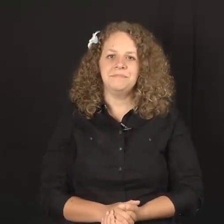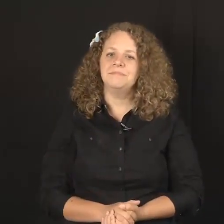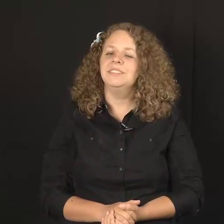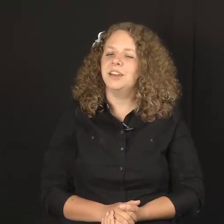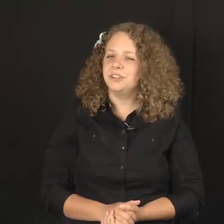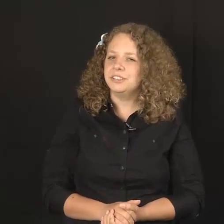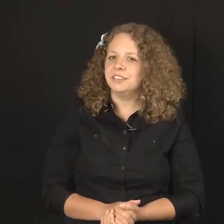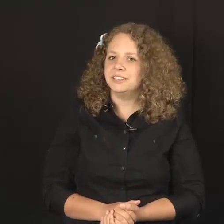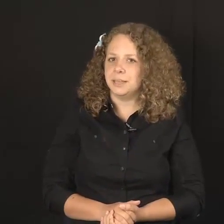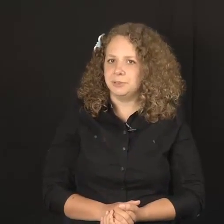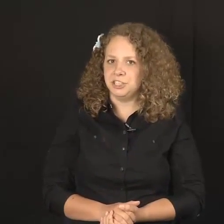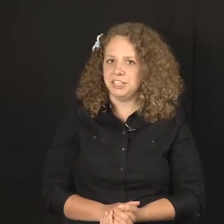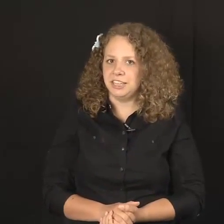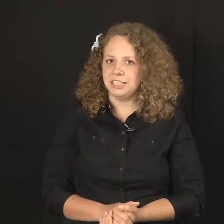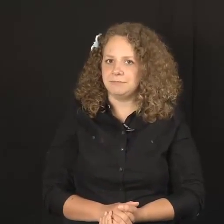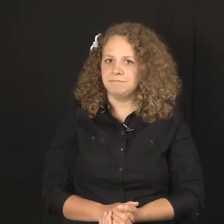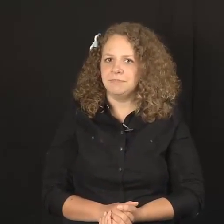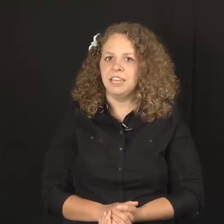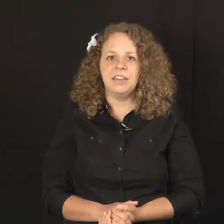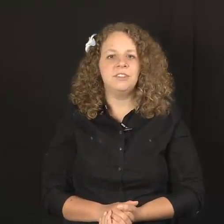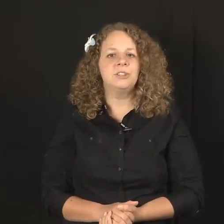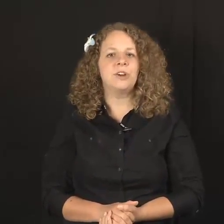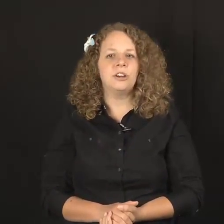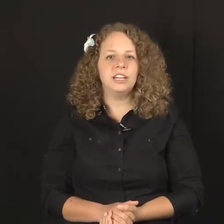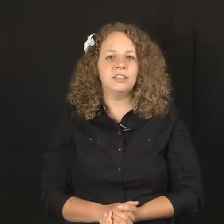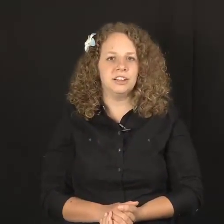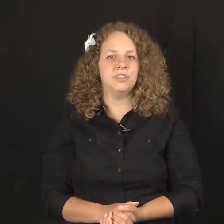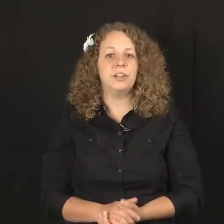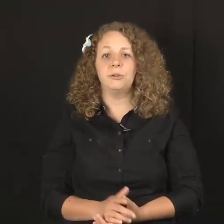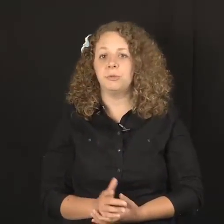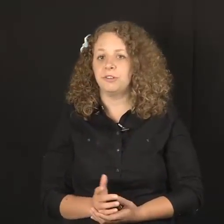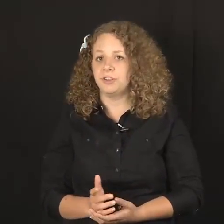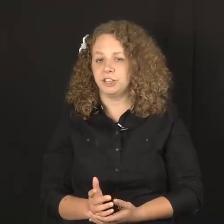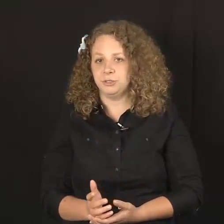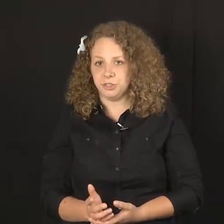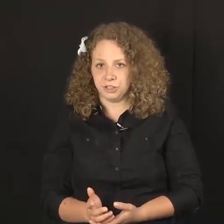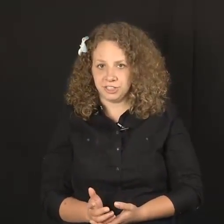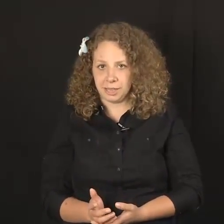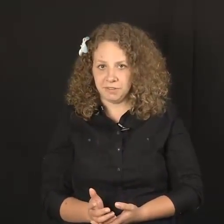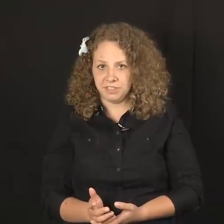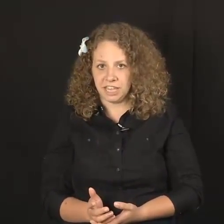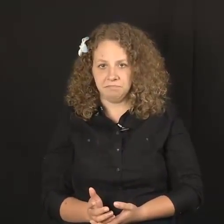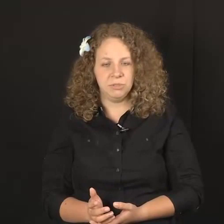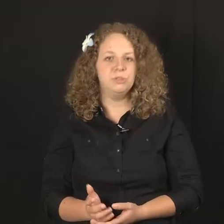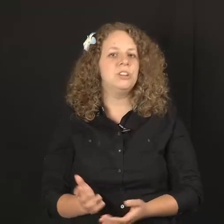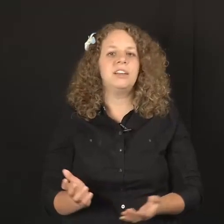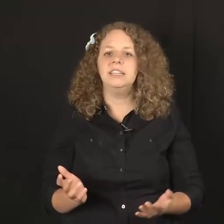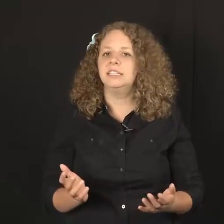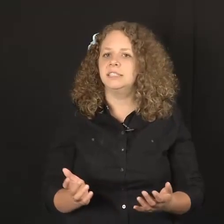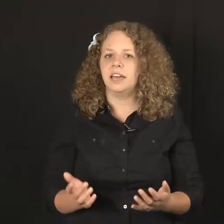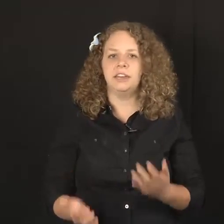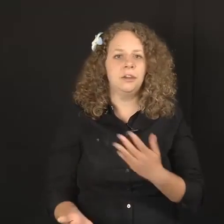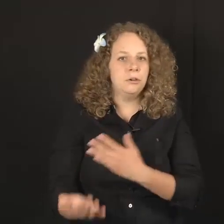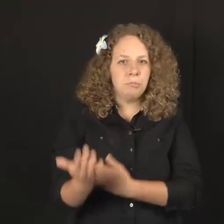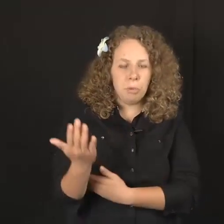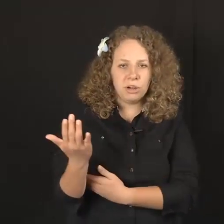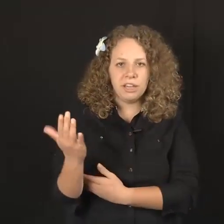Now, there is an exception to this. If it is already clear that you are referring to a certain time of day, you do not need to sign morning,